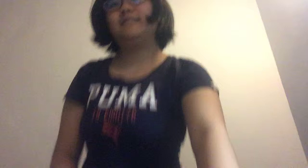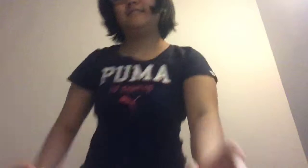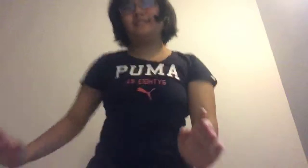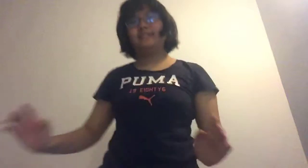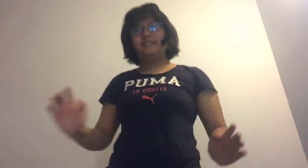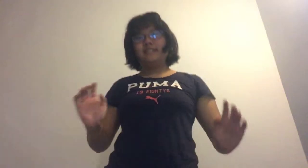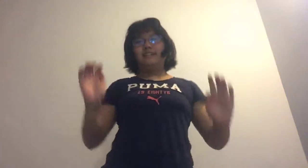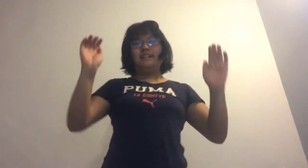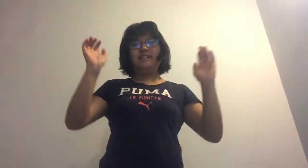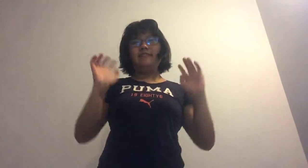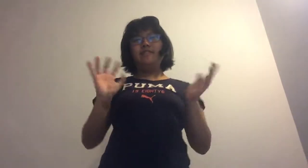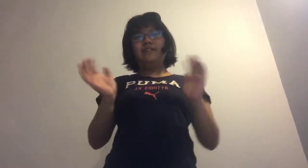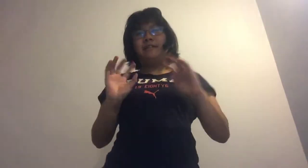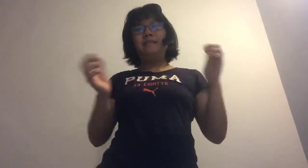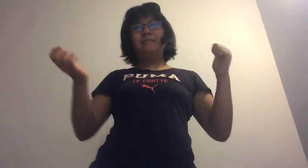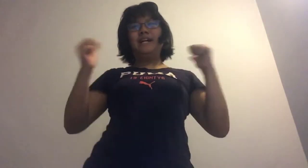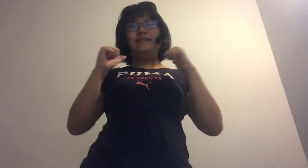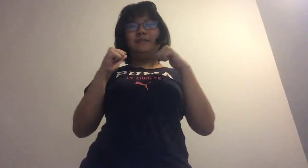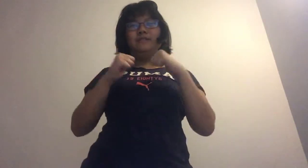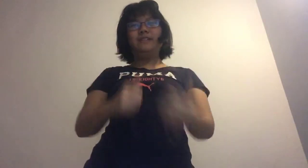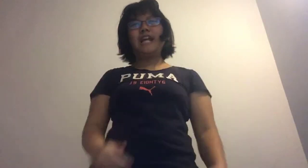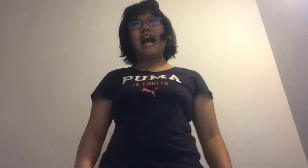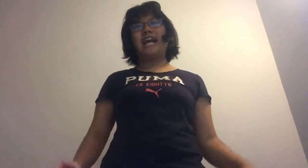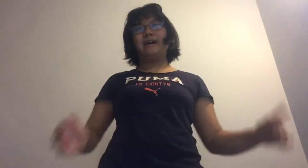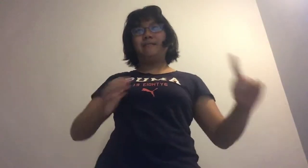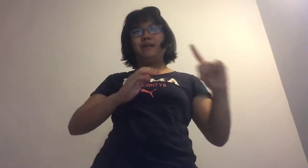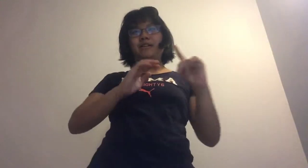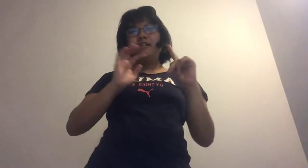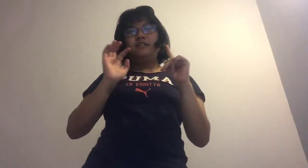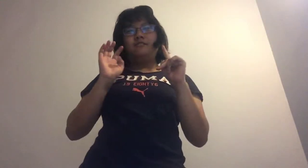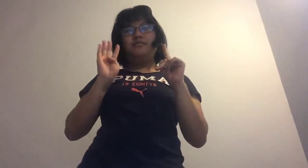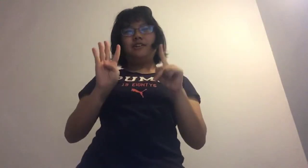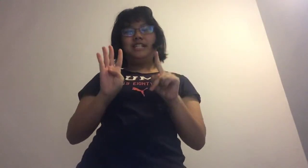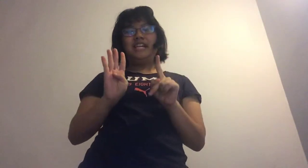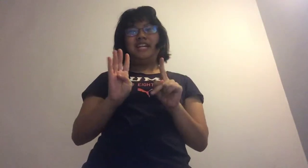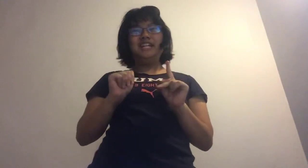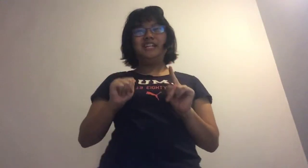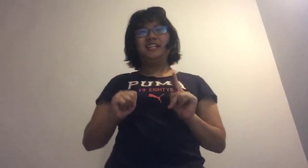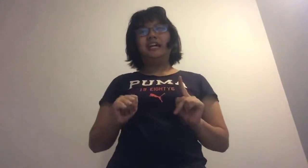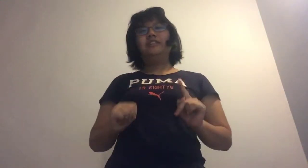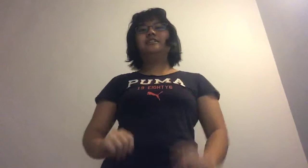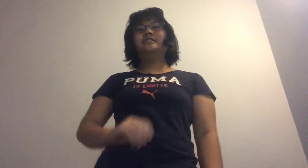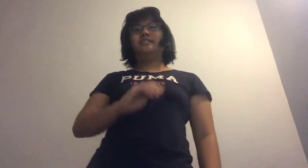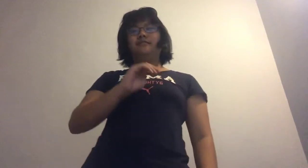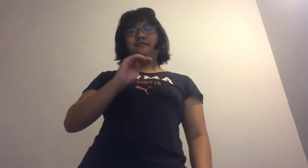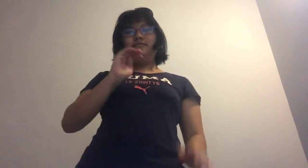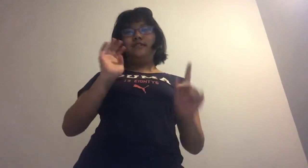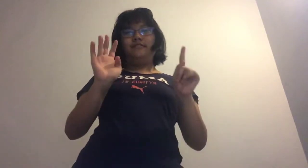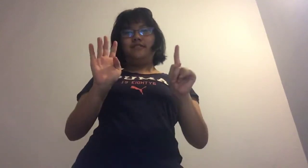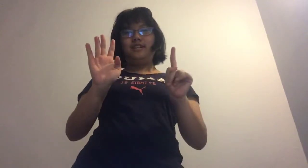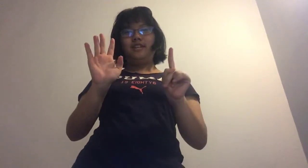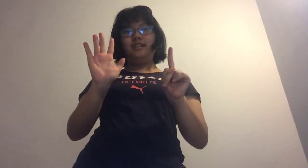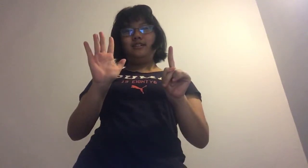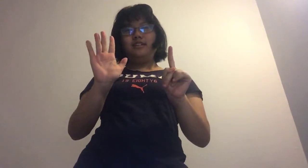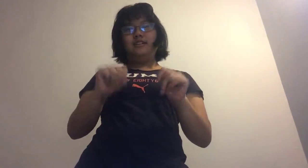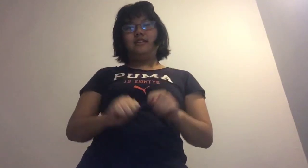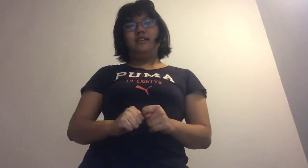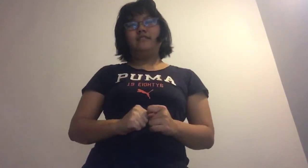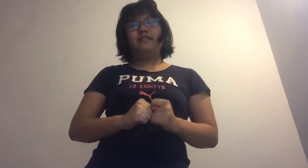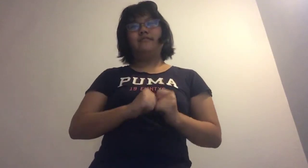Hi everyone, my name is V-Link. I am 14 turning 15 in around